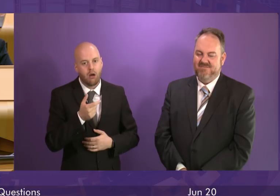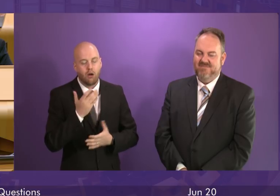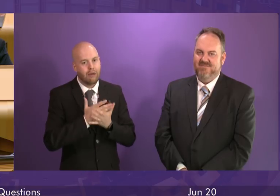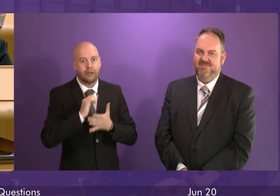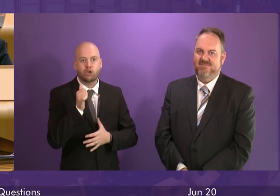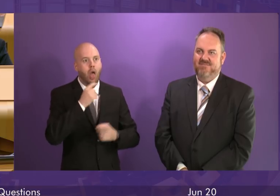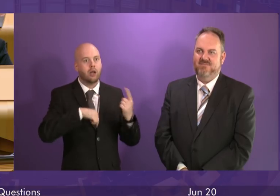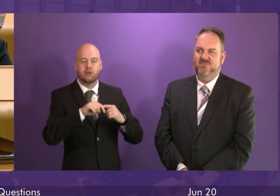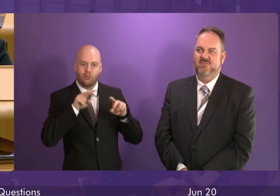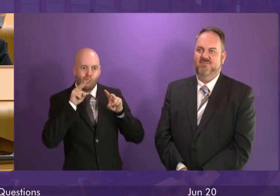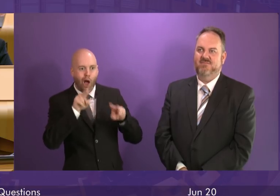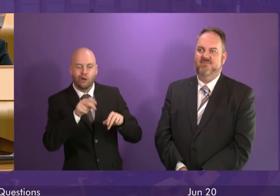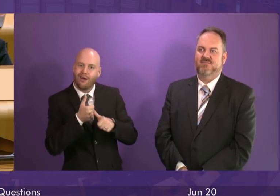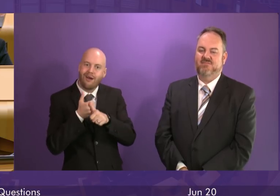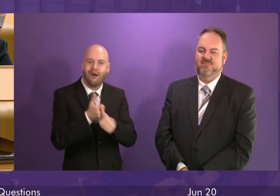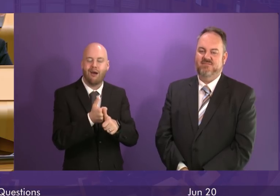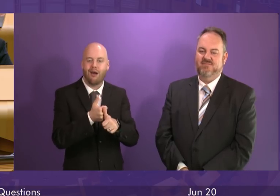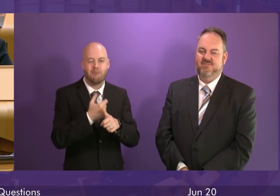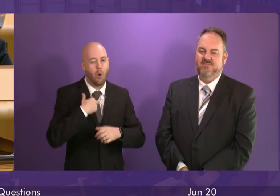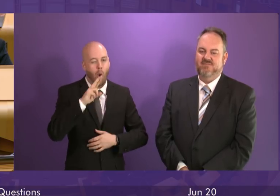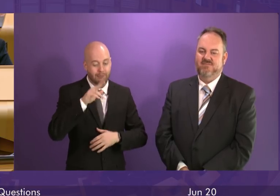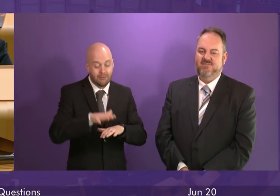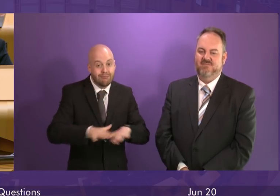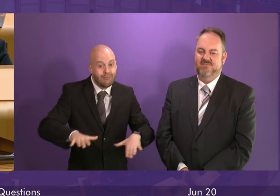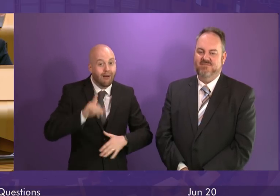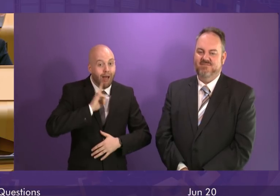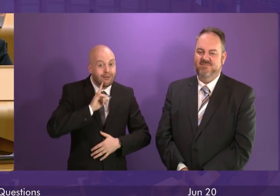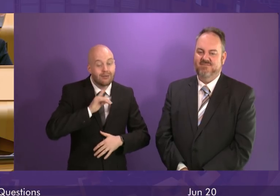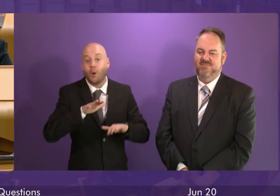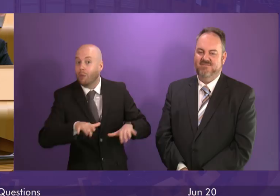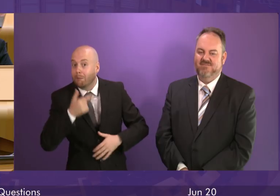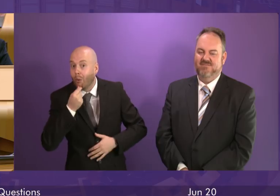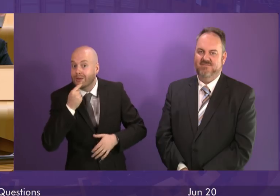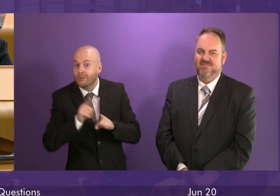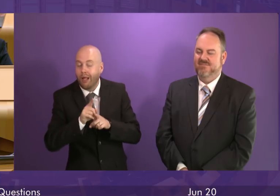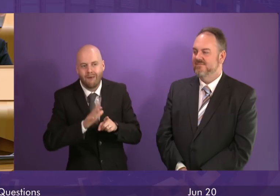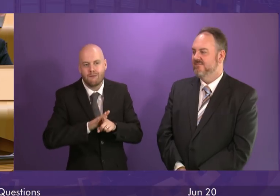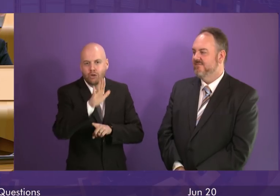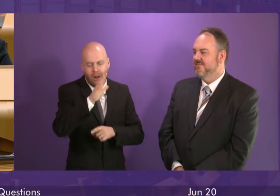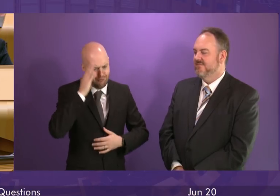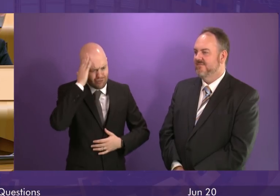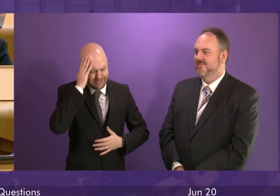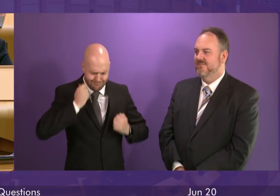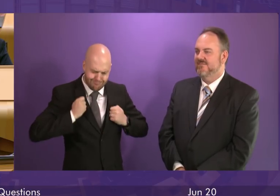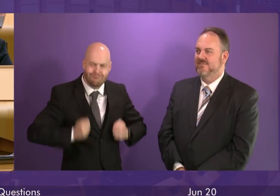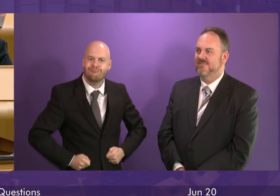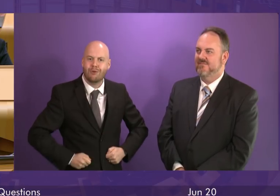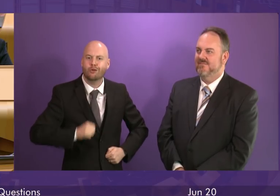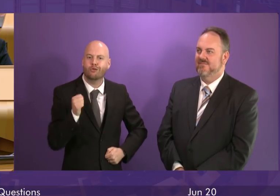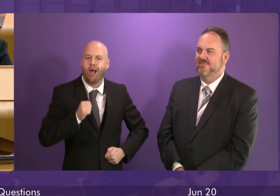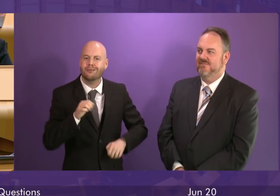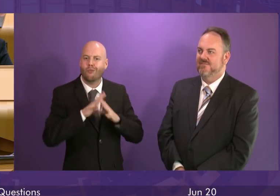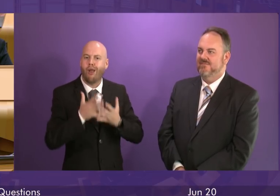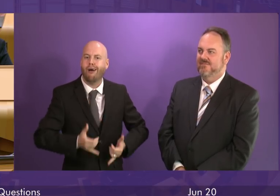inspire the next generation of wee girls and wee boys who dream of pulling on the Scotland shirt. We'll do everything we can to support further